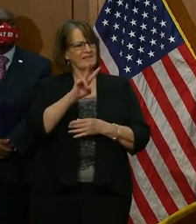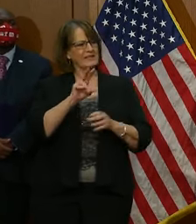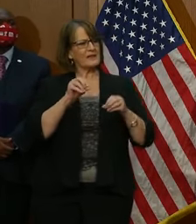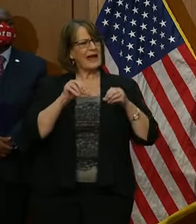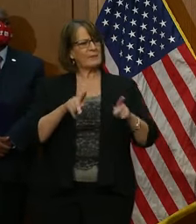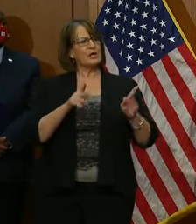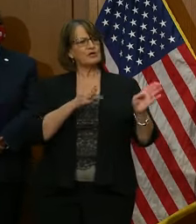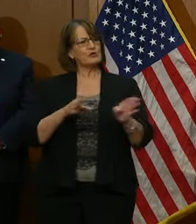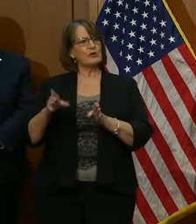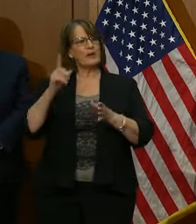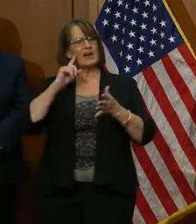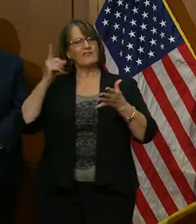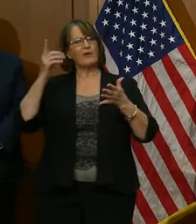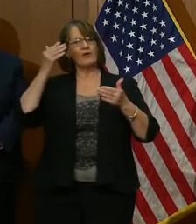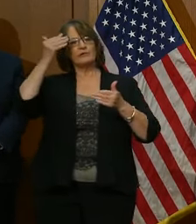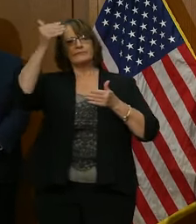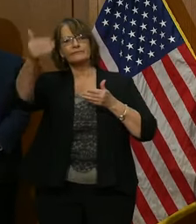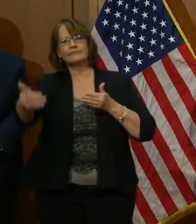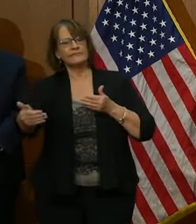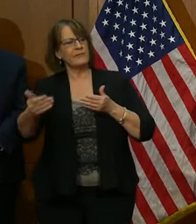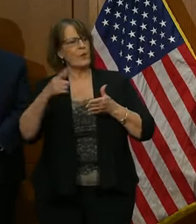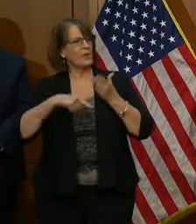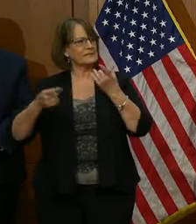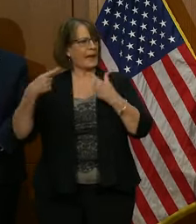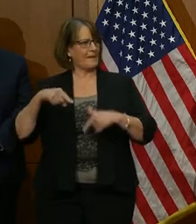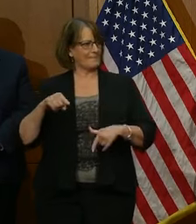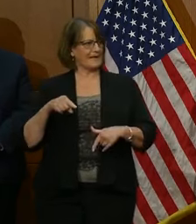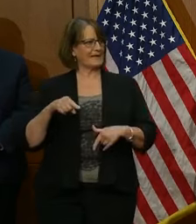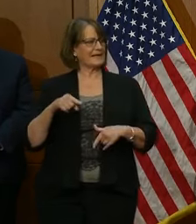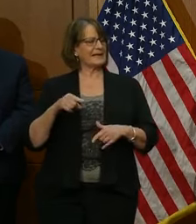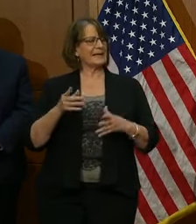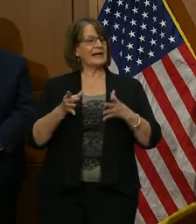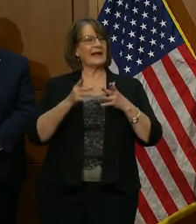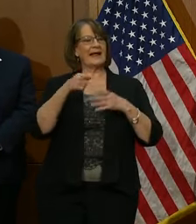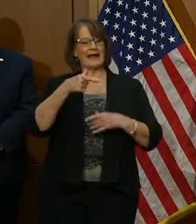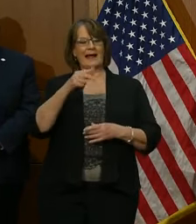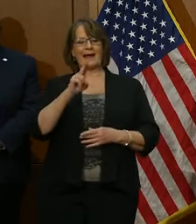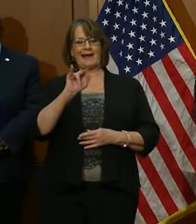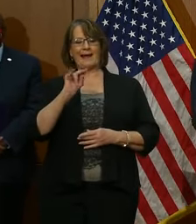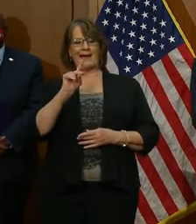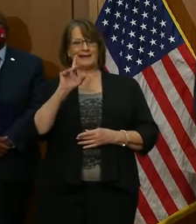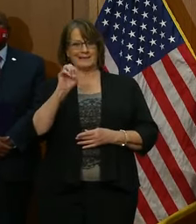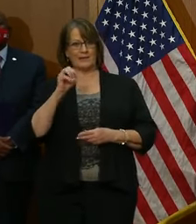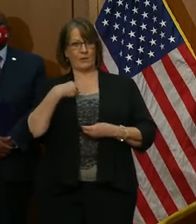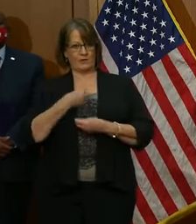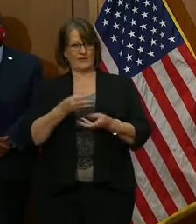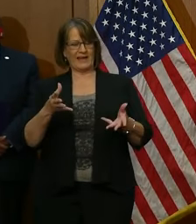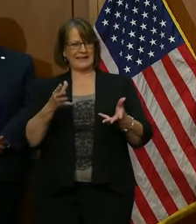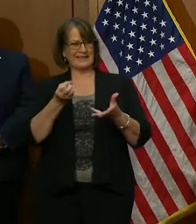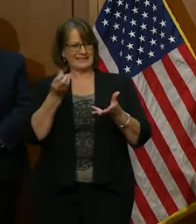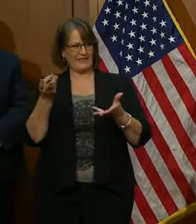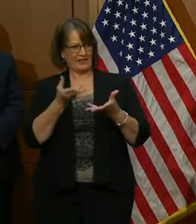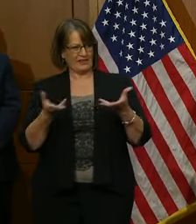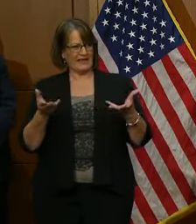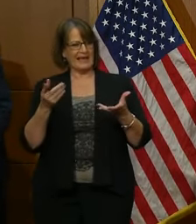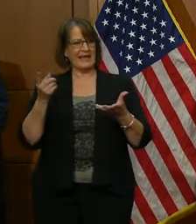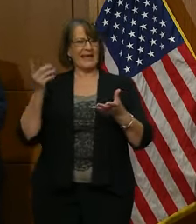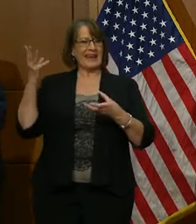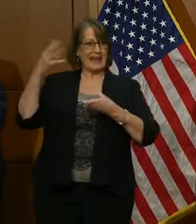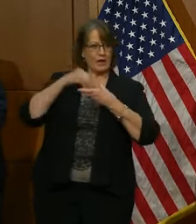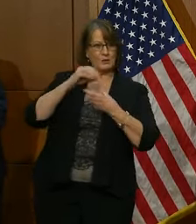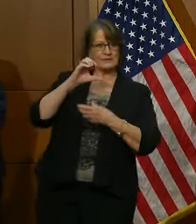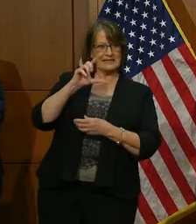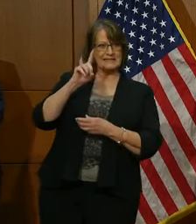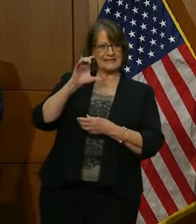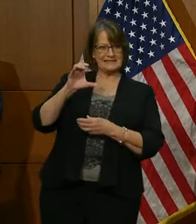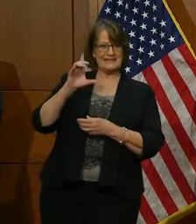for the coming weeks. The guidance does a couple things. It first takes the CDC indicators everyone should be